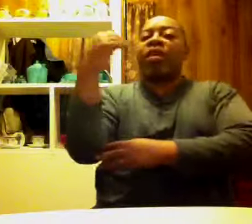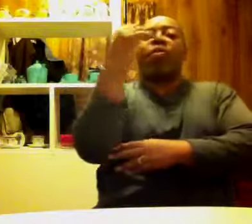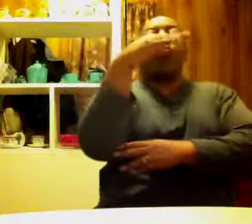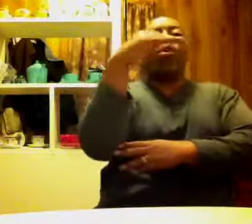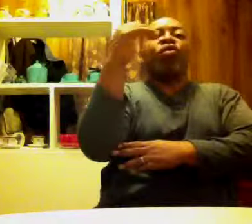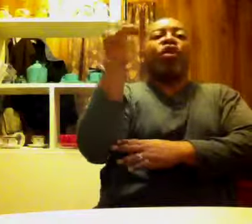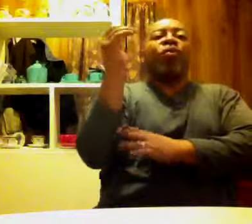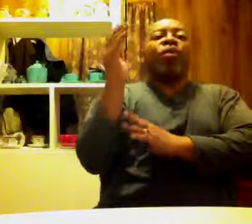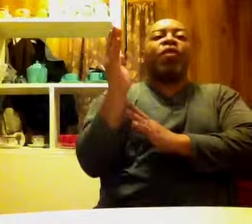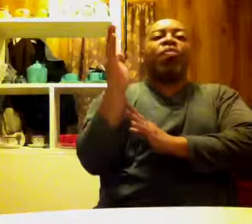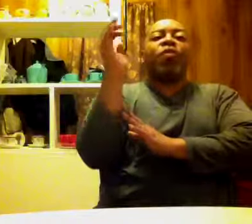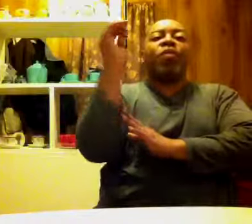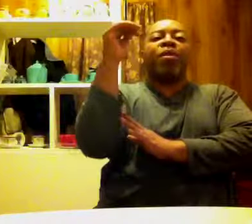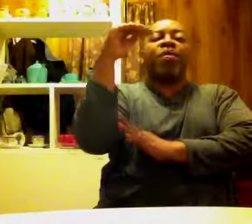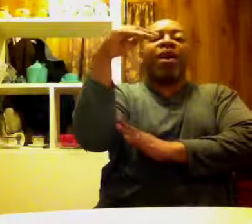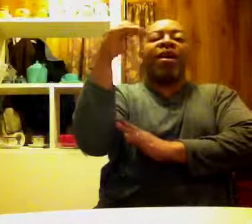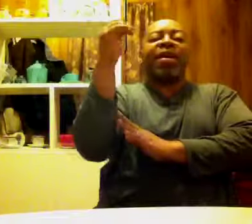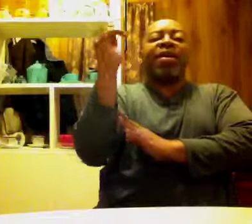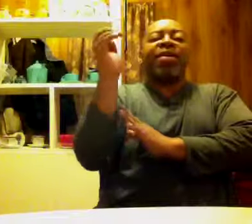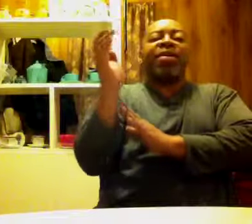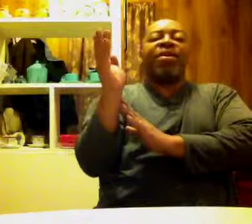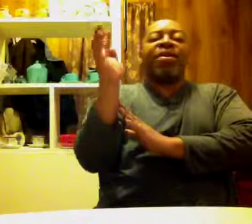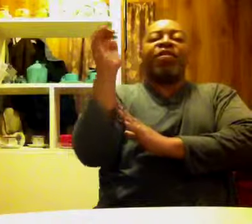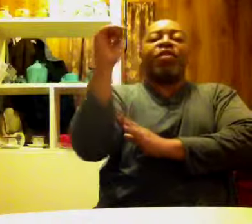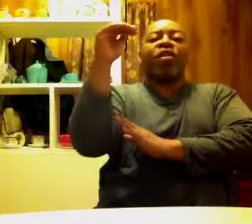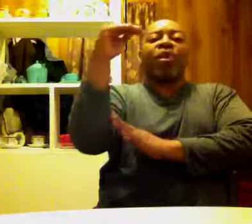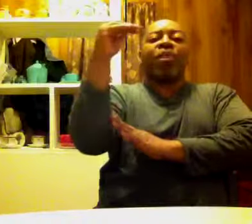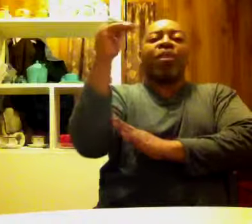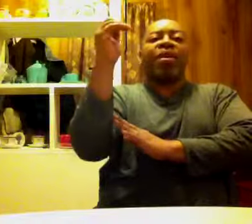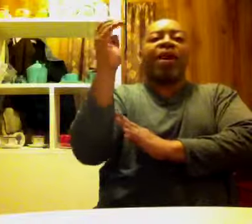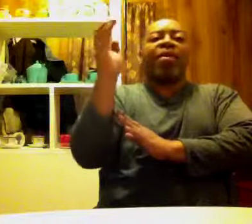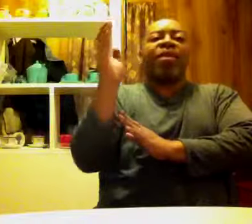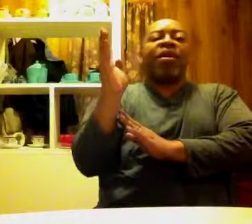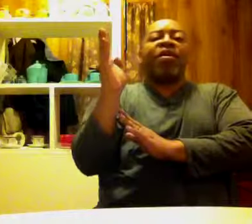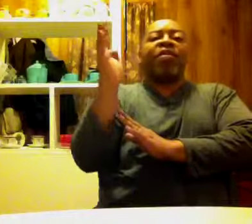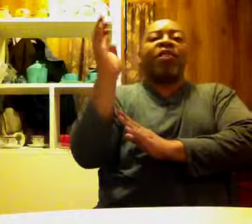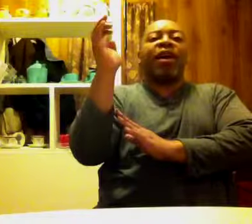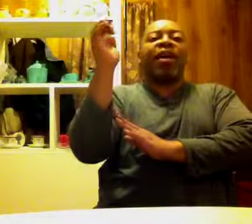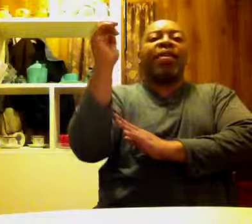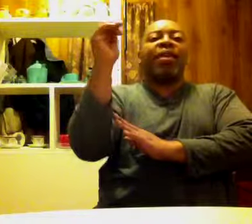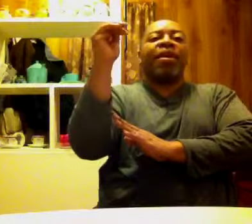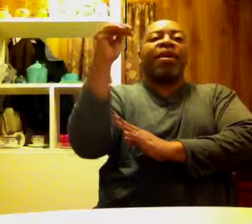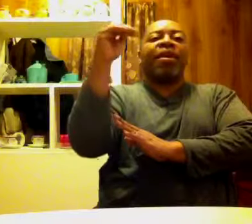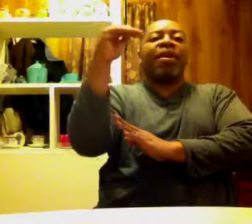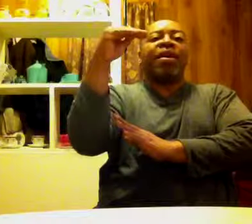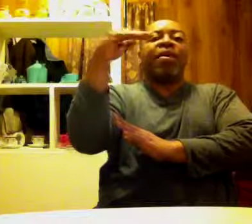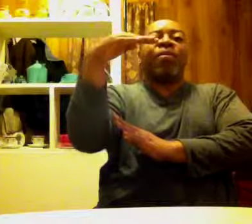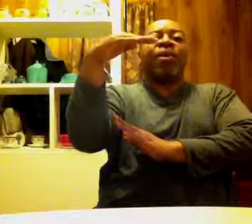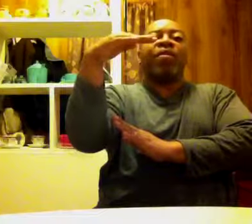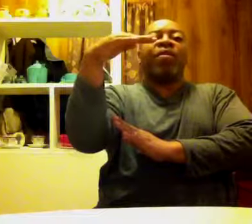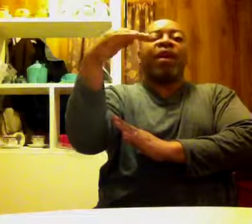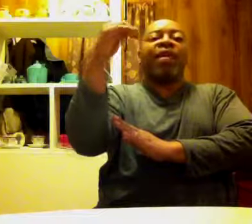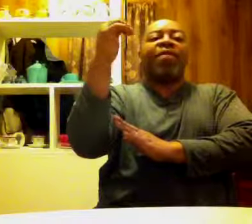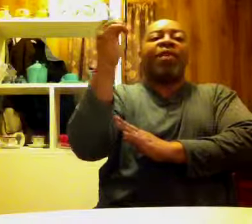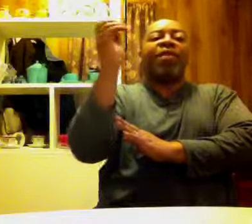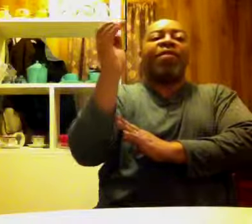we started with this movement right here, just going up and down, just letting the wrist and fingers,